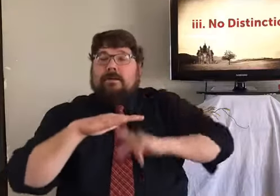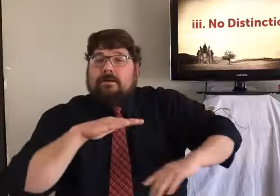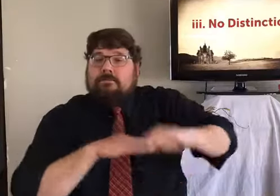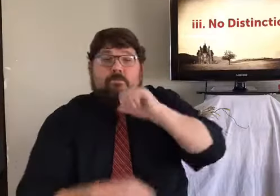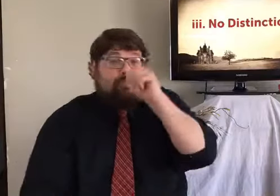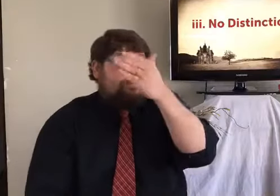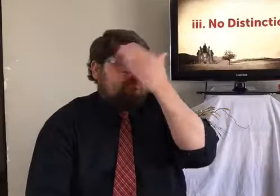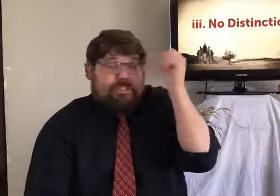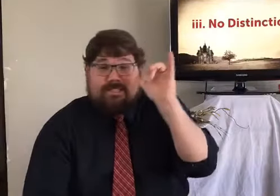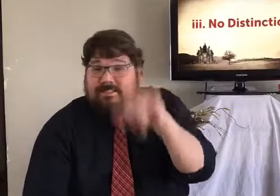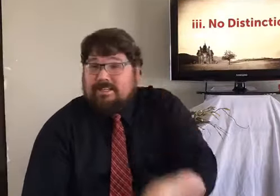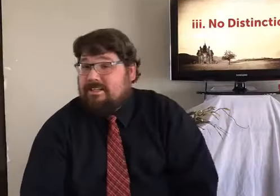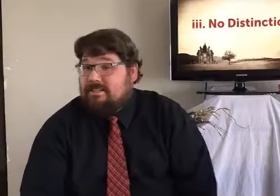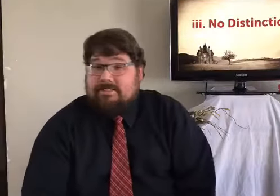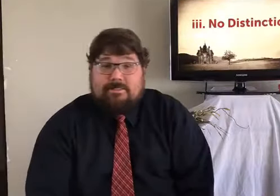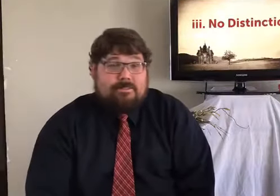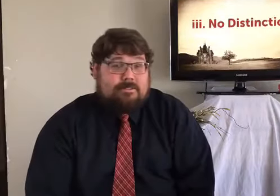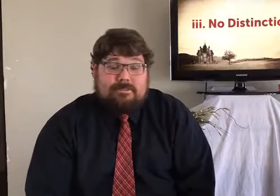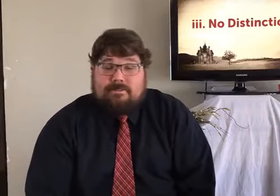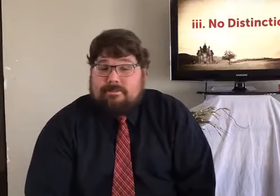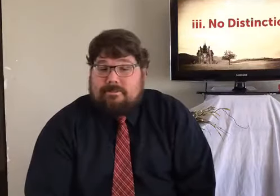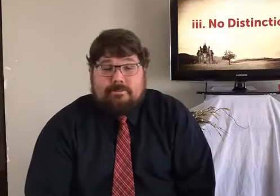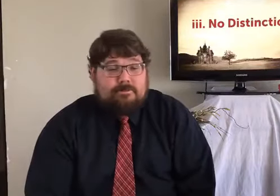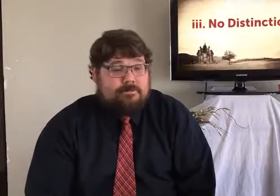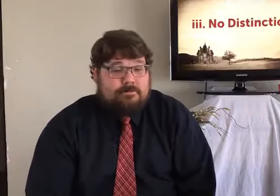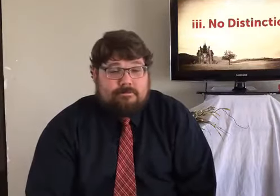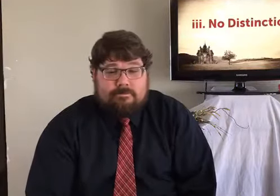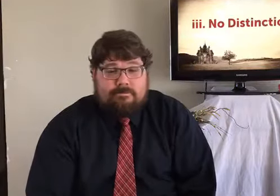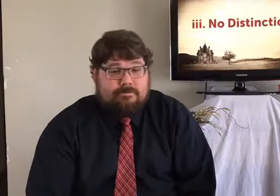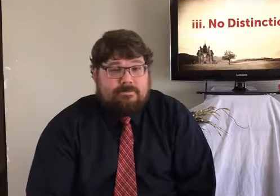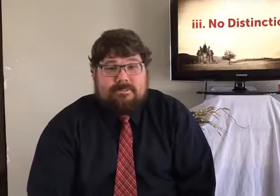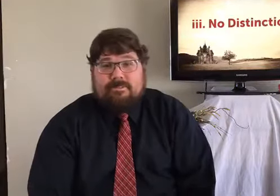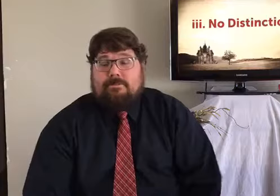But we are citizens of heaven. Don't forget that.